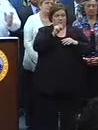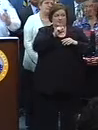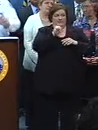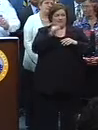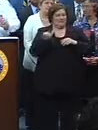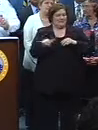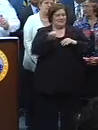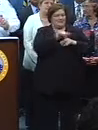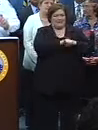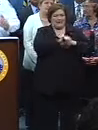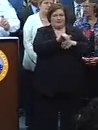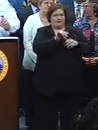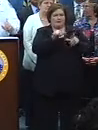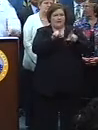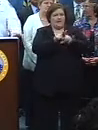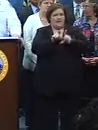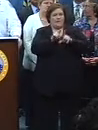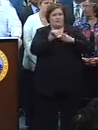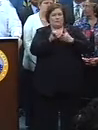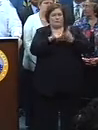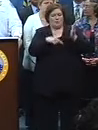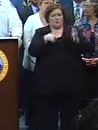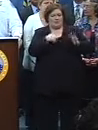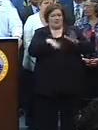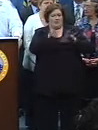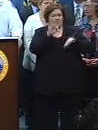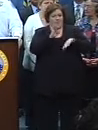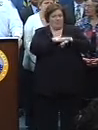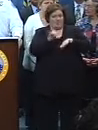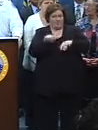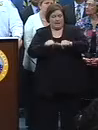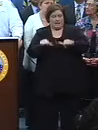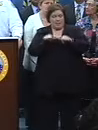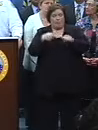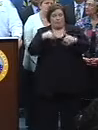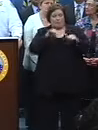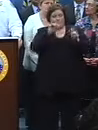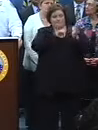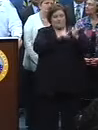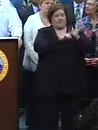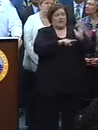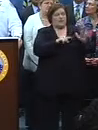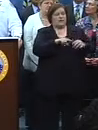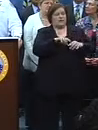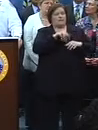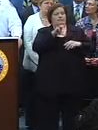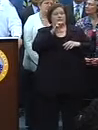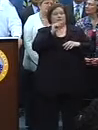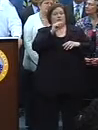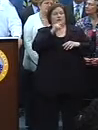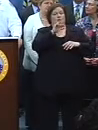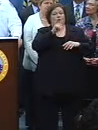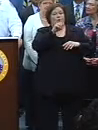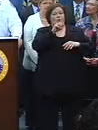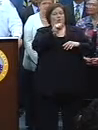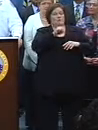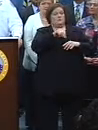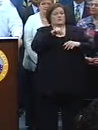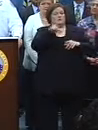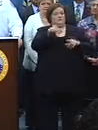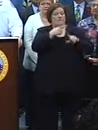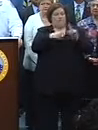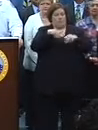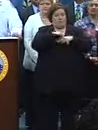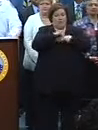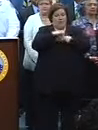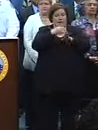caliber as other evidence we found on the scene. We'll continue to investigate. At the Erato and St. Charles incident, same thing. On the other side of St. Charles from the parade